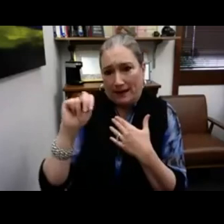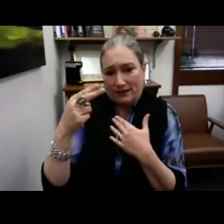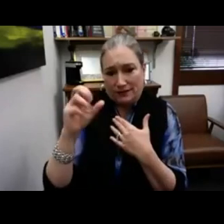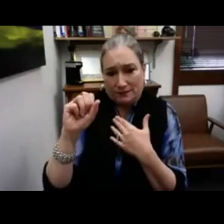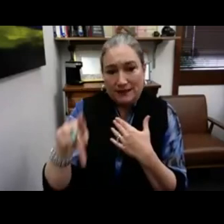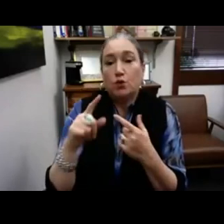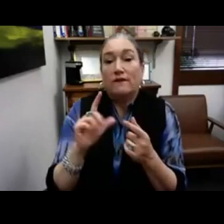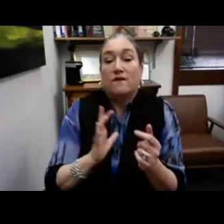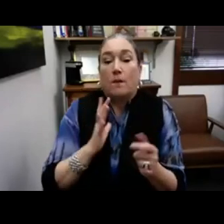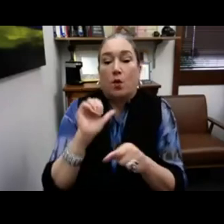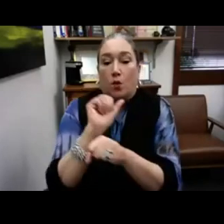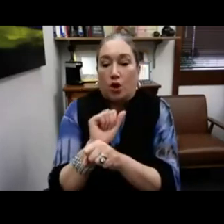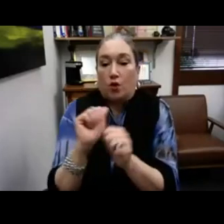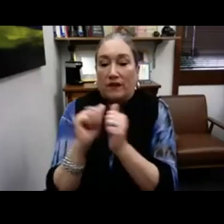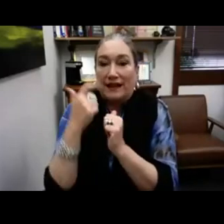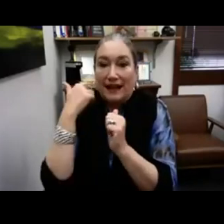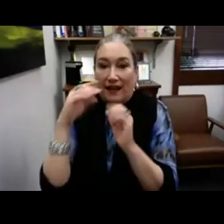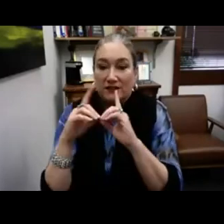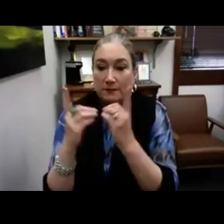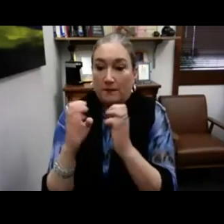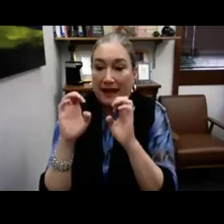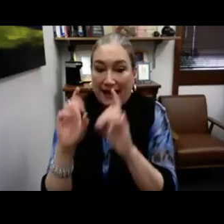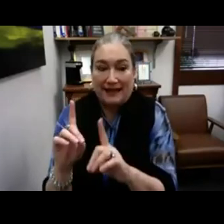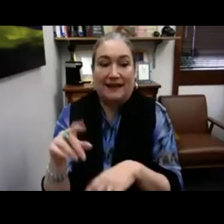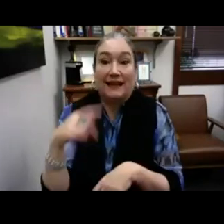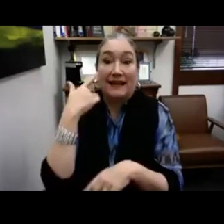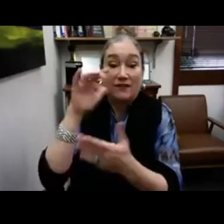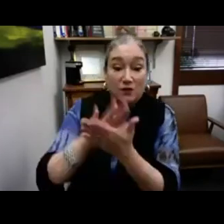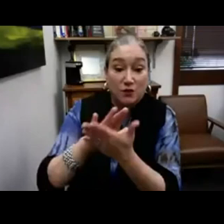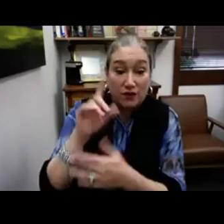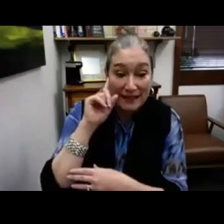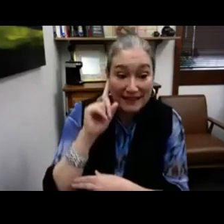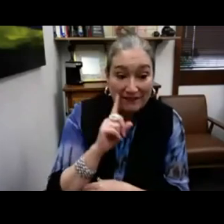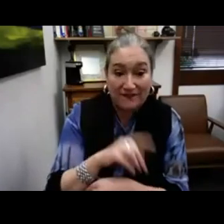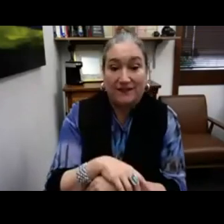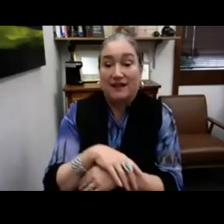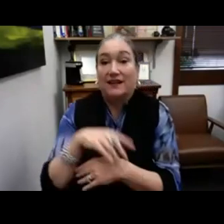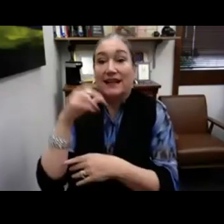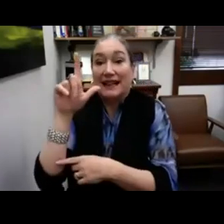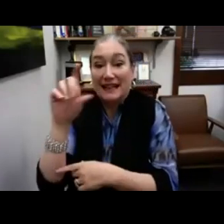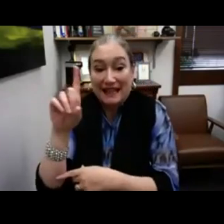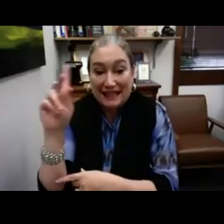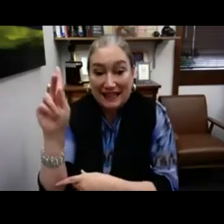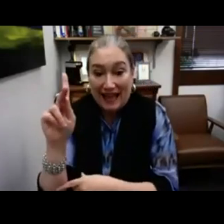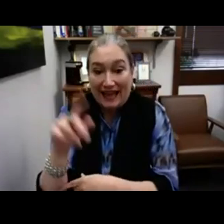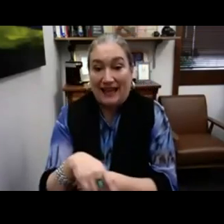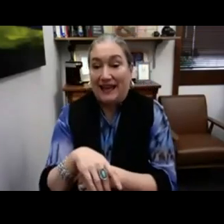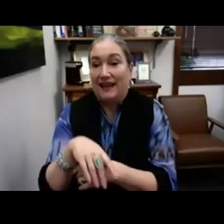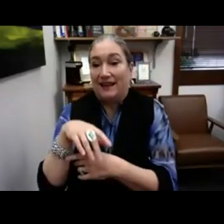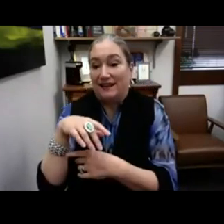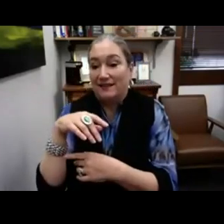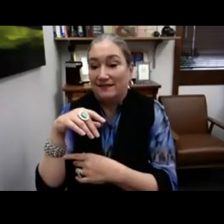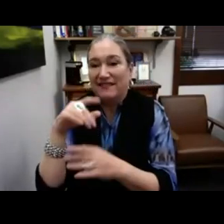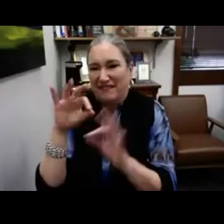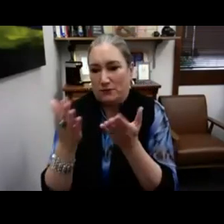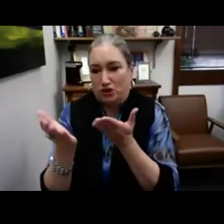and the Newborn Hearing Screening Program, NHSP, working with the California Department of Education Office, California